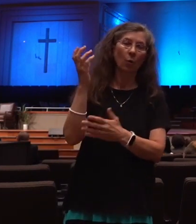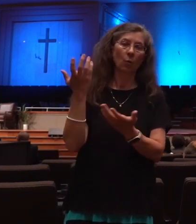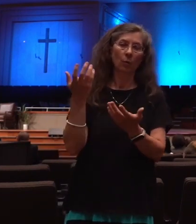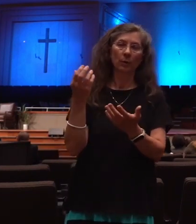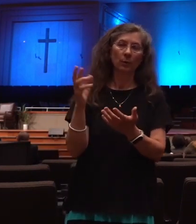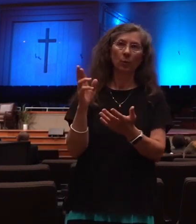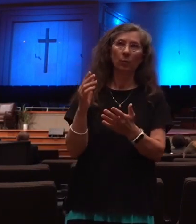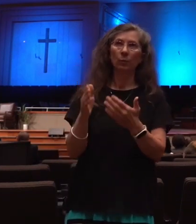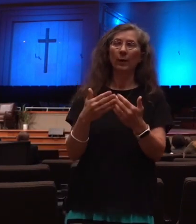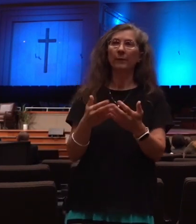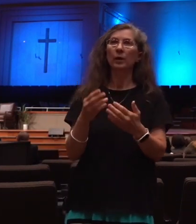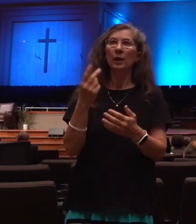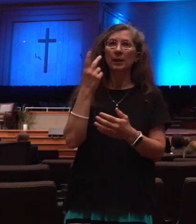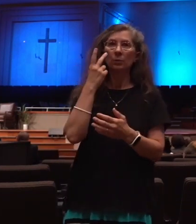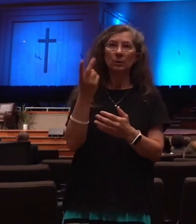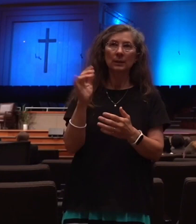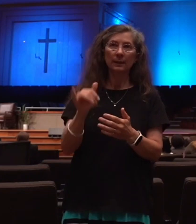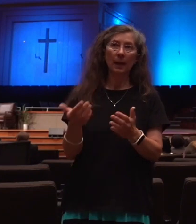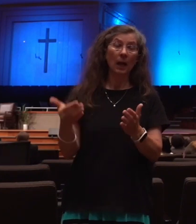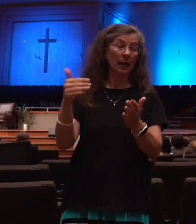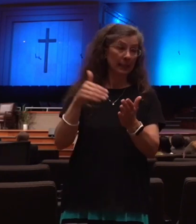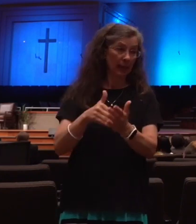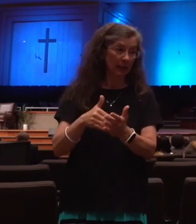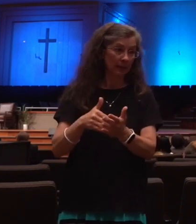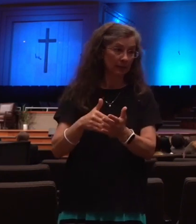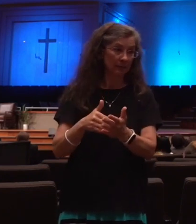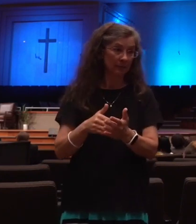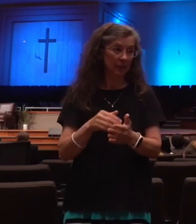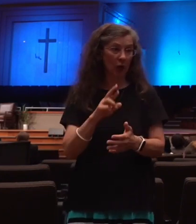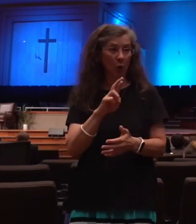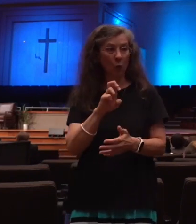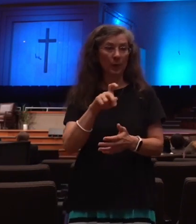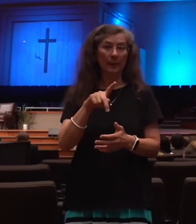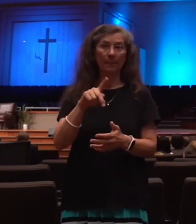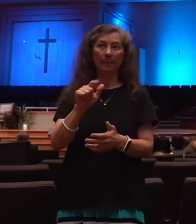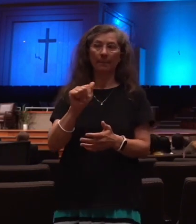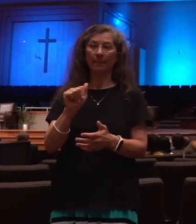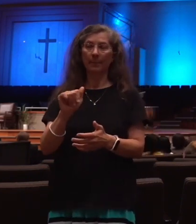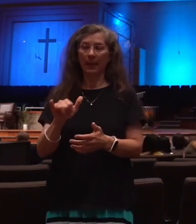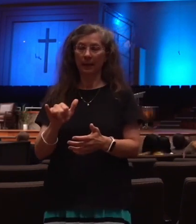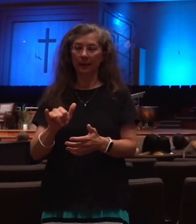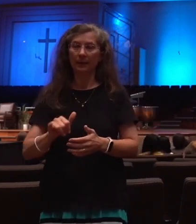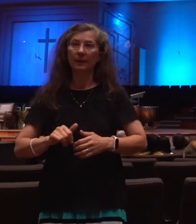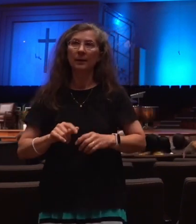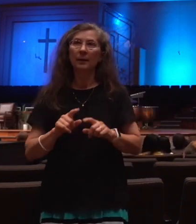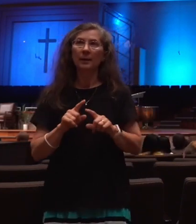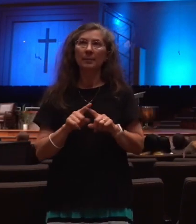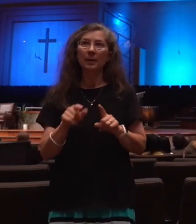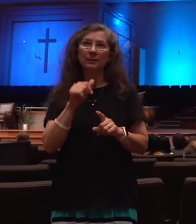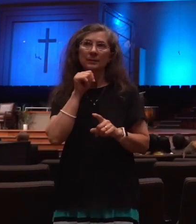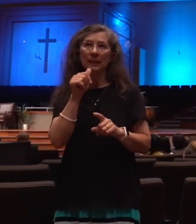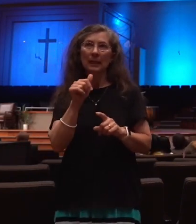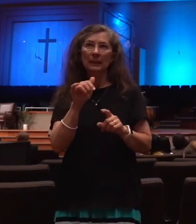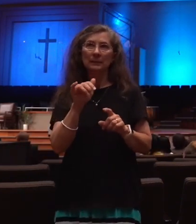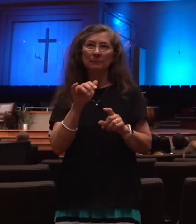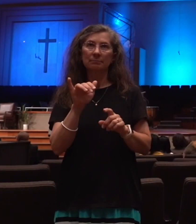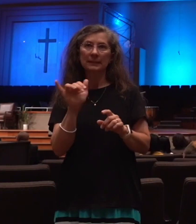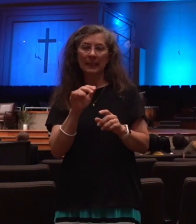And you'll see the instant replay of that, but it's not always the same angle. It's the same